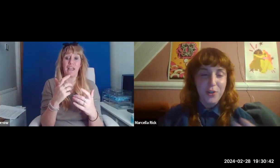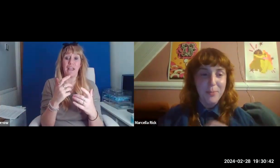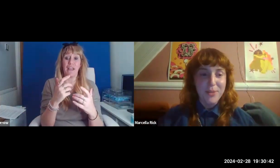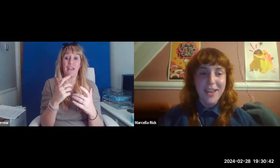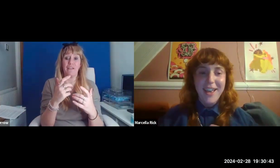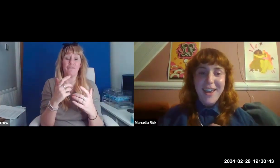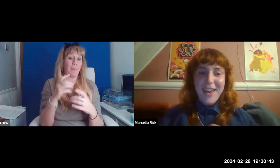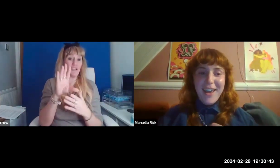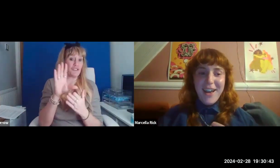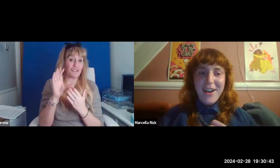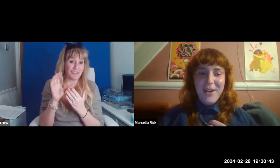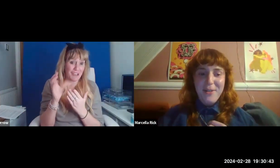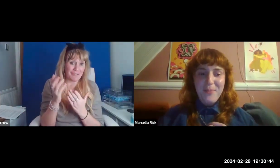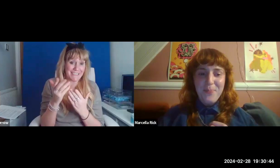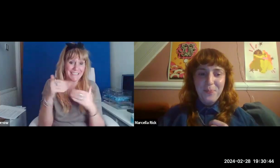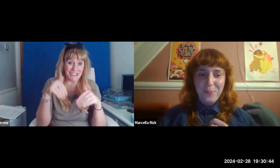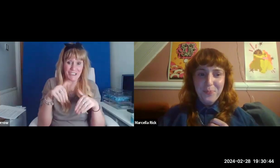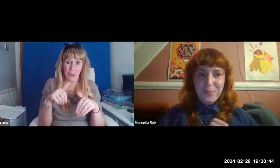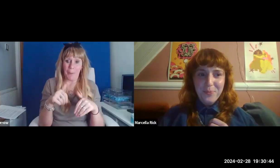lovely stripes.